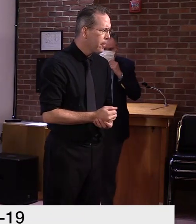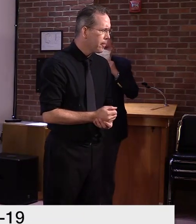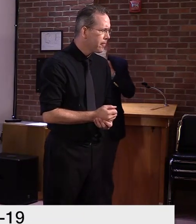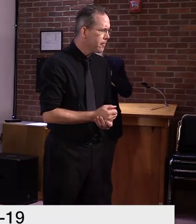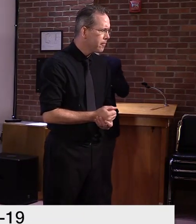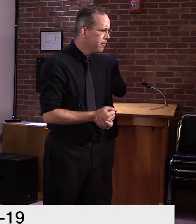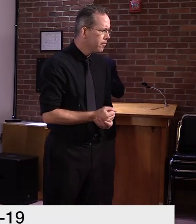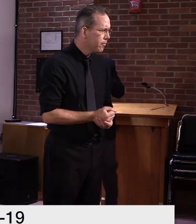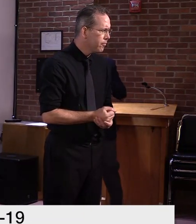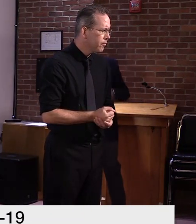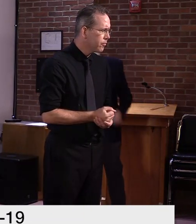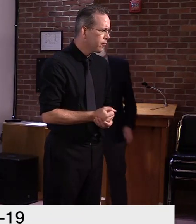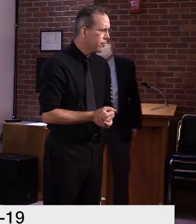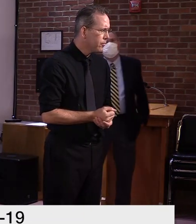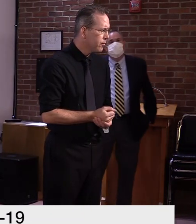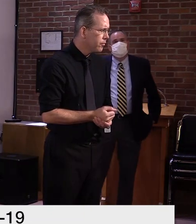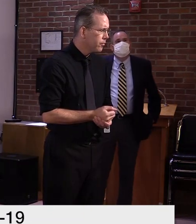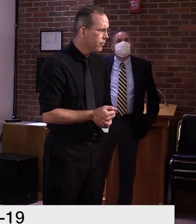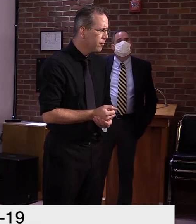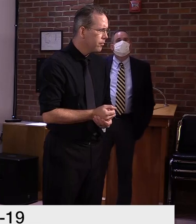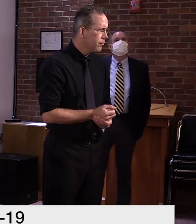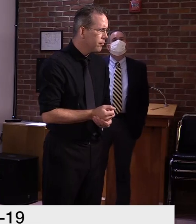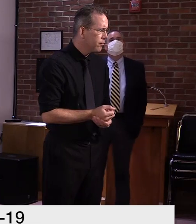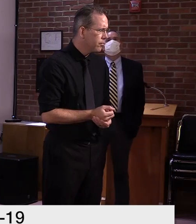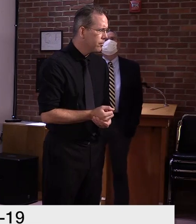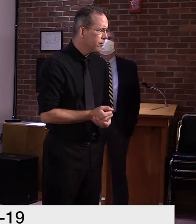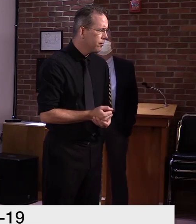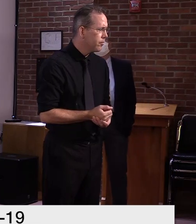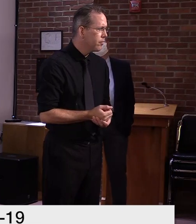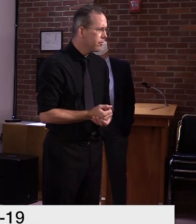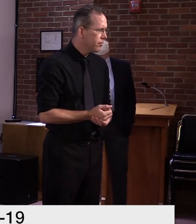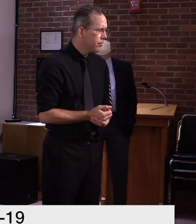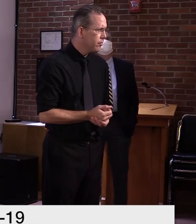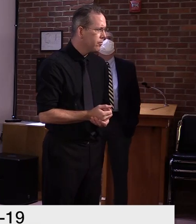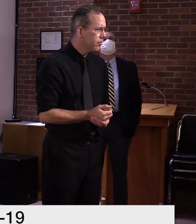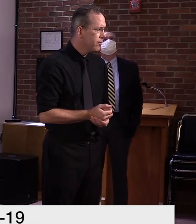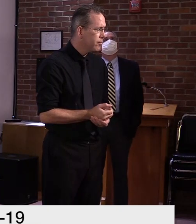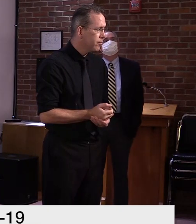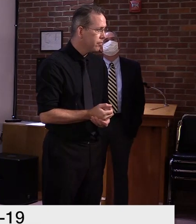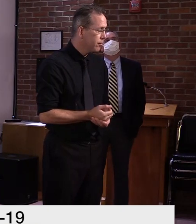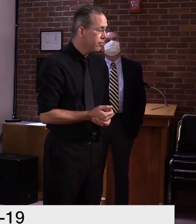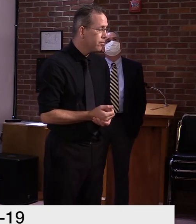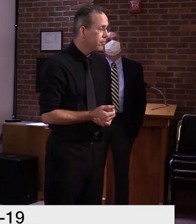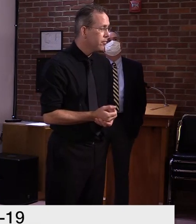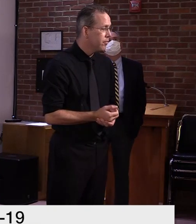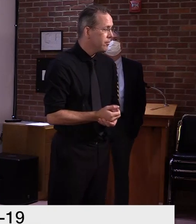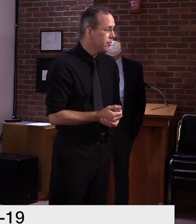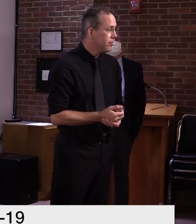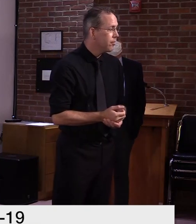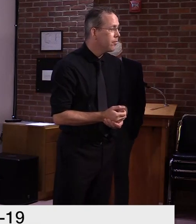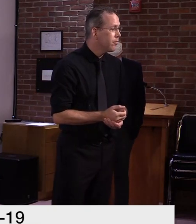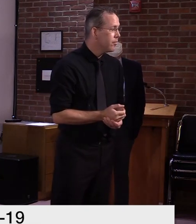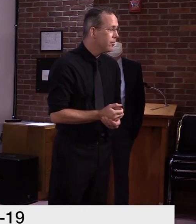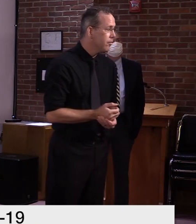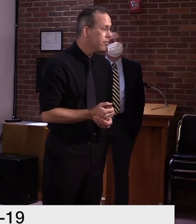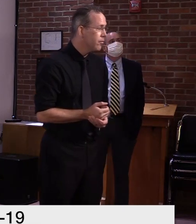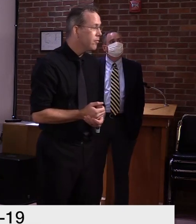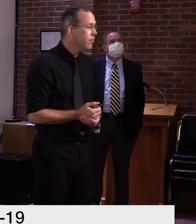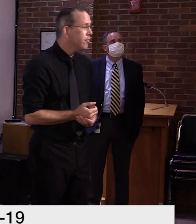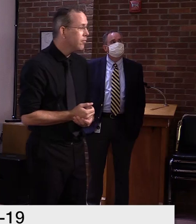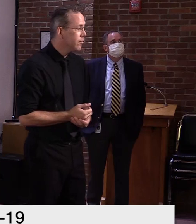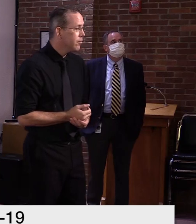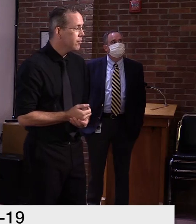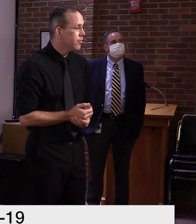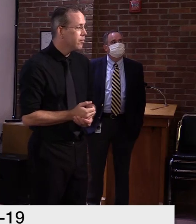home, possibly spreading the virus to the home, maybe grandparents that are staying at home that are at higher risk, uh, and you compare